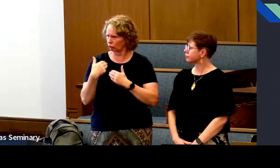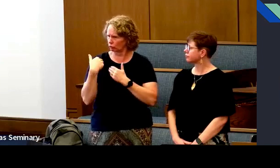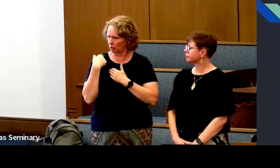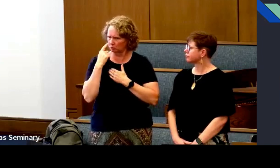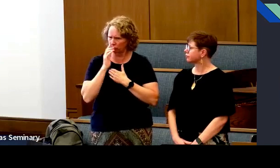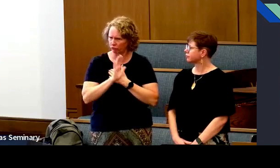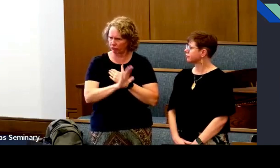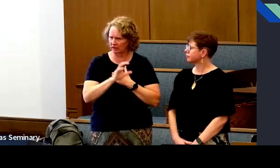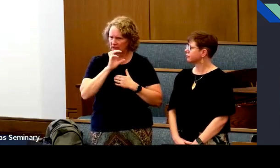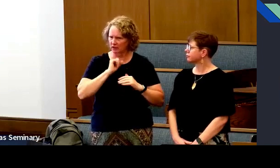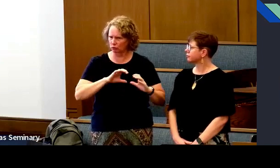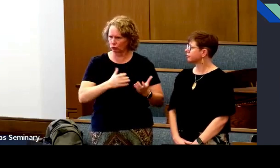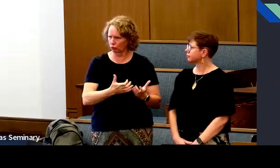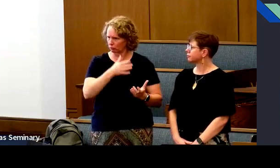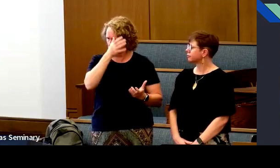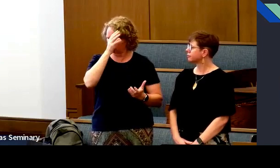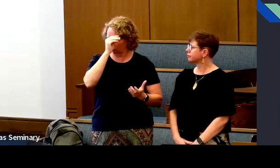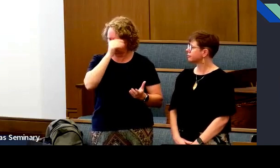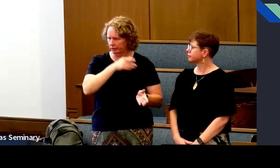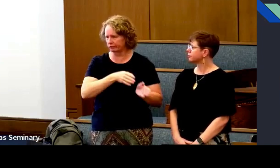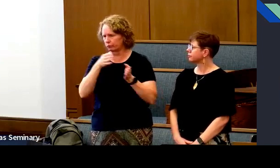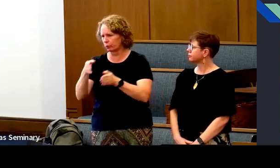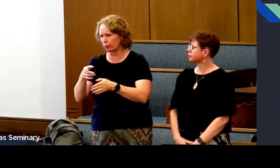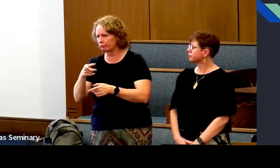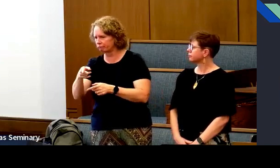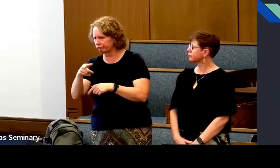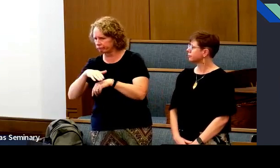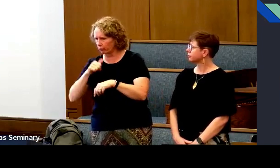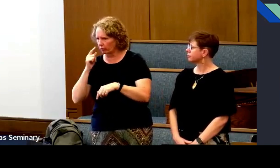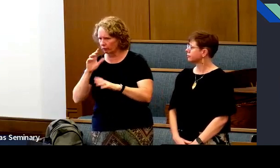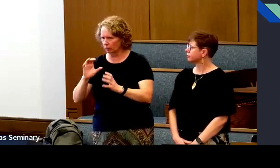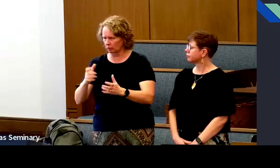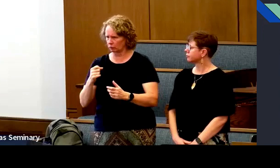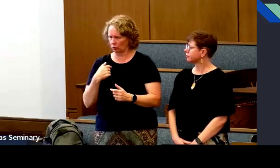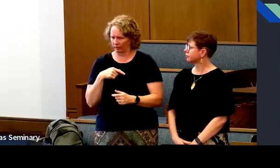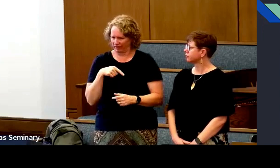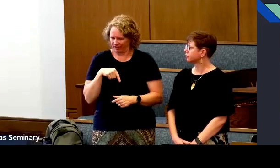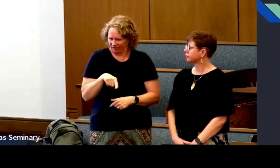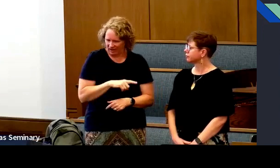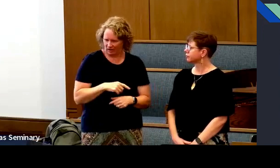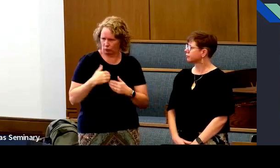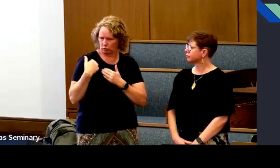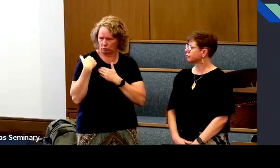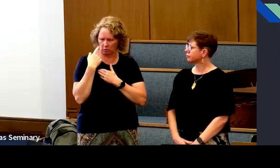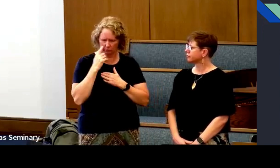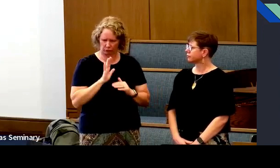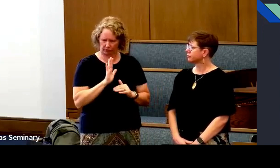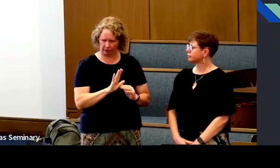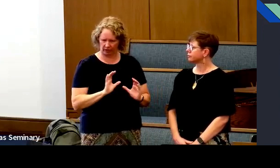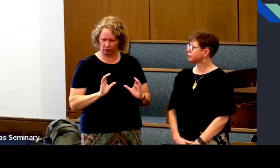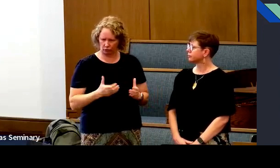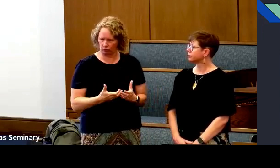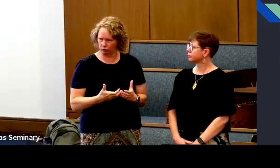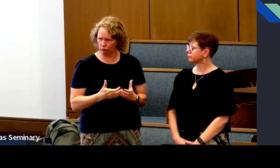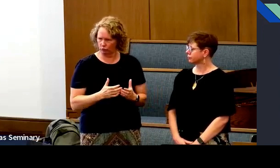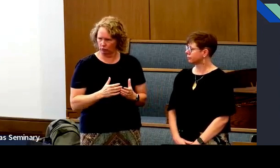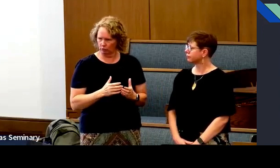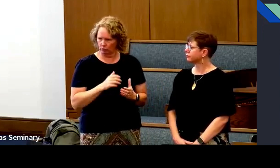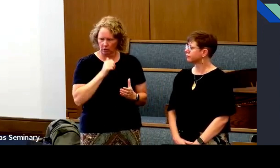So just like the teacher's quorum president, he has authority for his boys, for the, for the boys that he presides over.